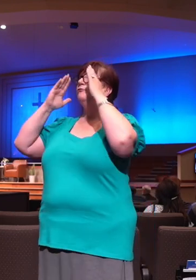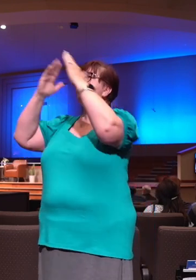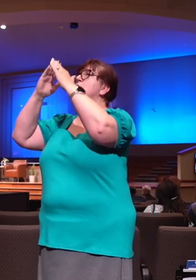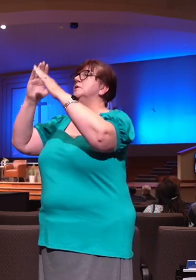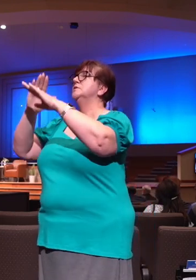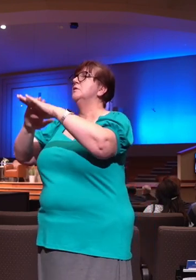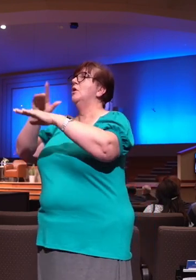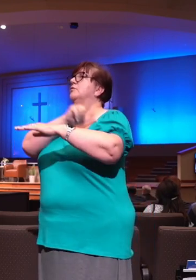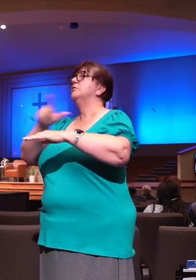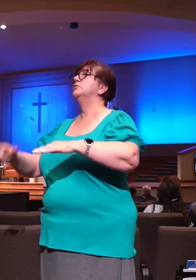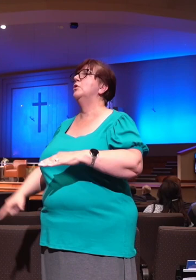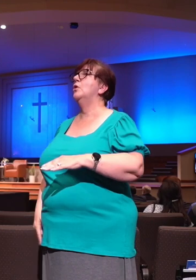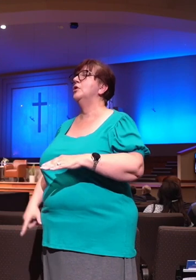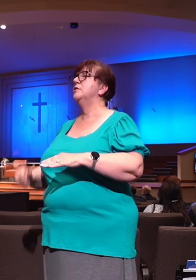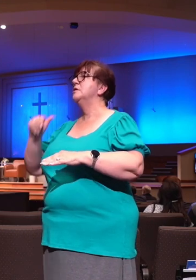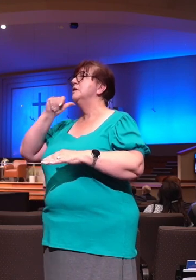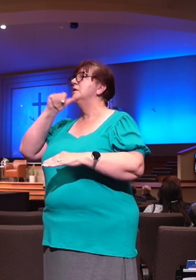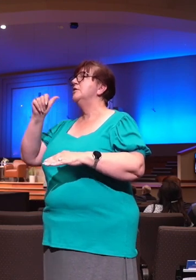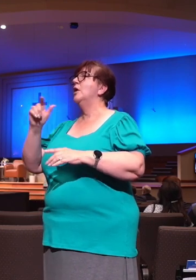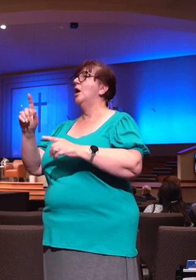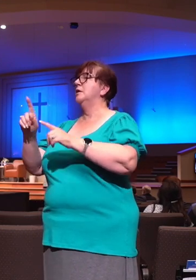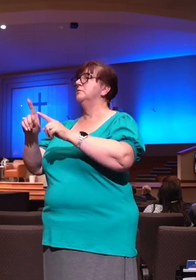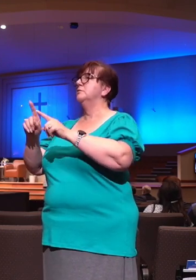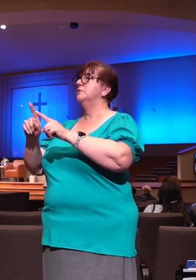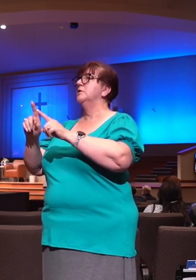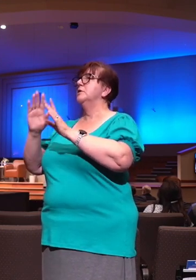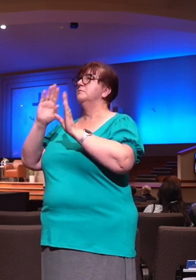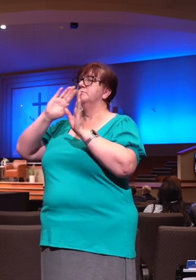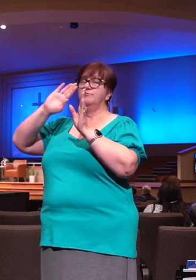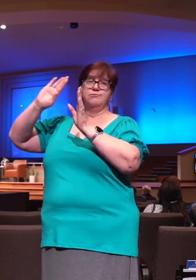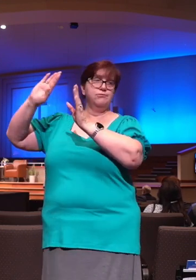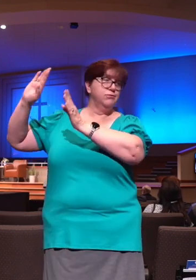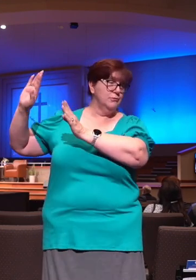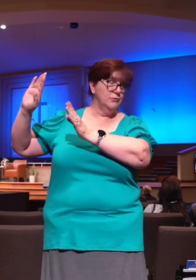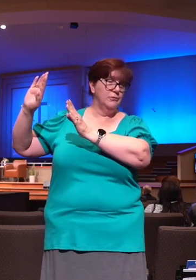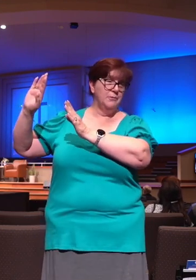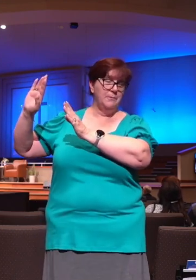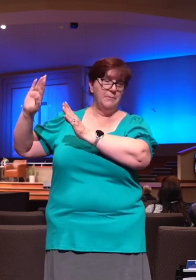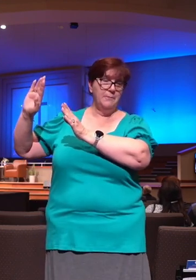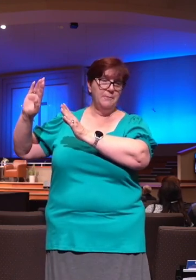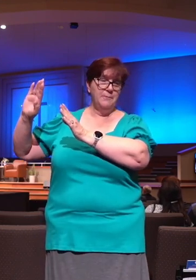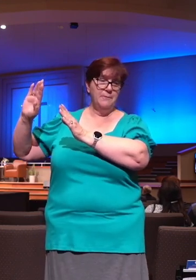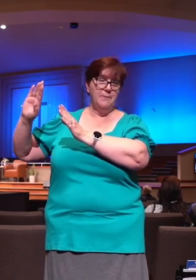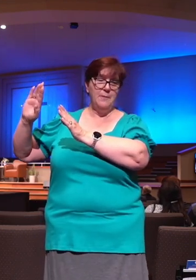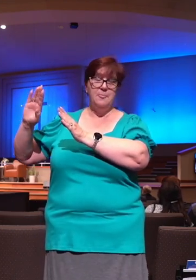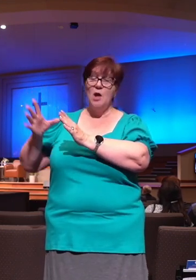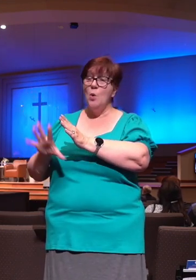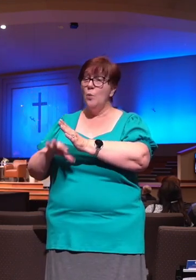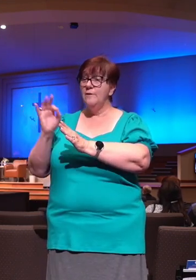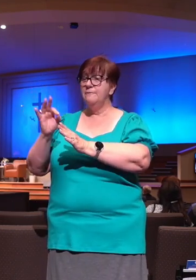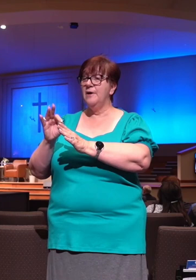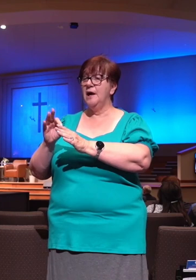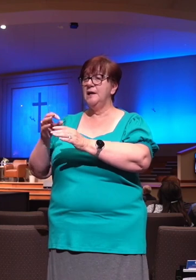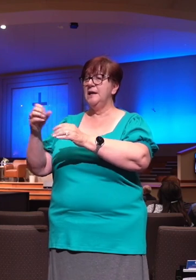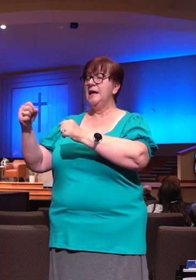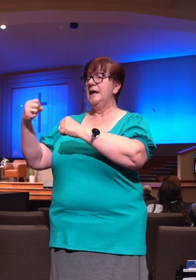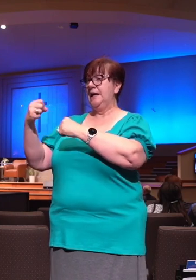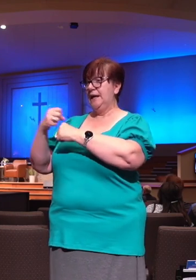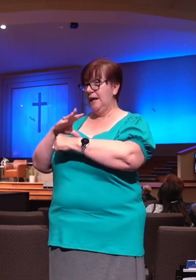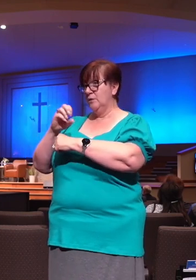what do we find in his presence? Well, we find, first of all, we find counsel, the counsel of the Lord. We